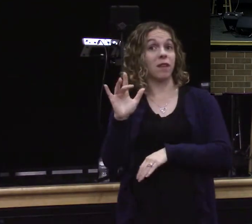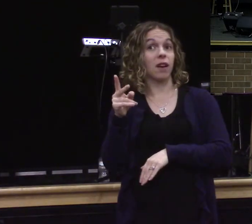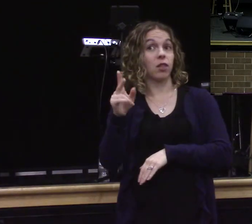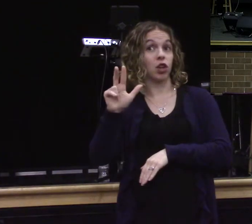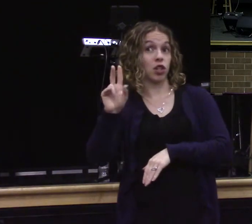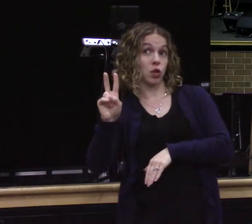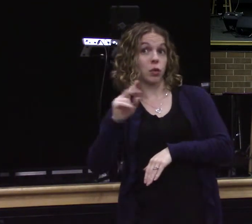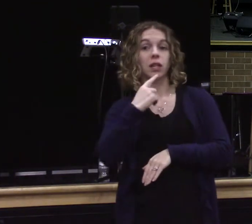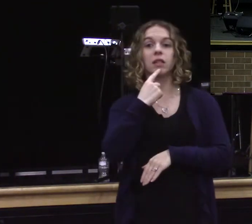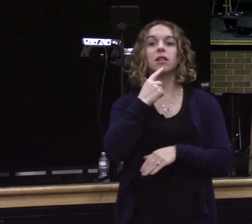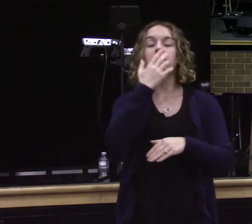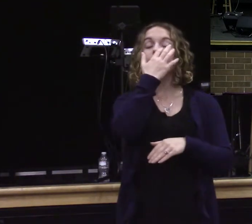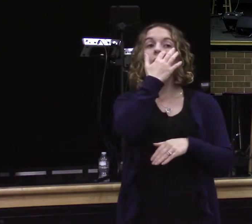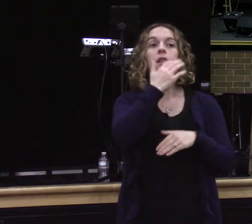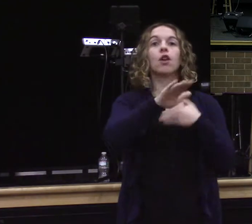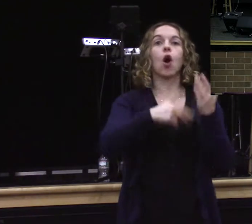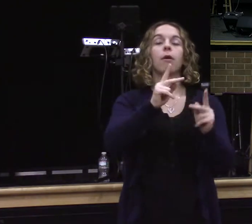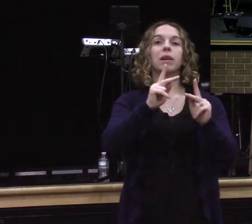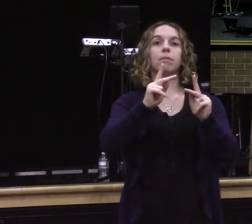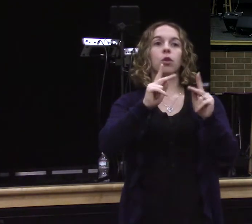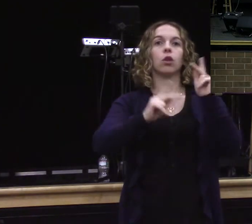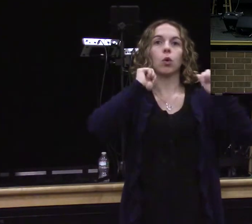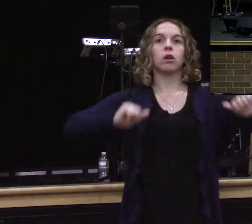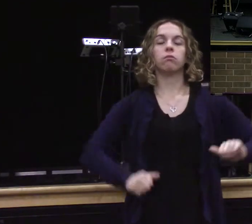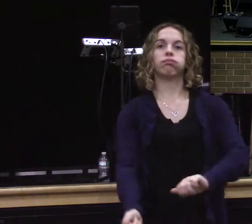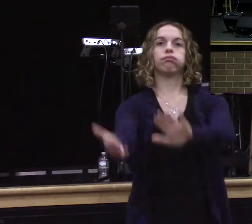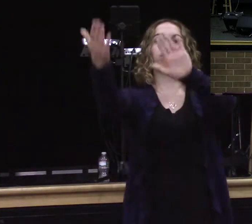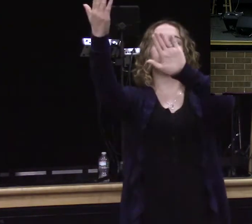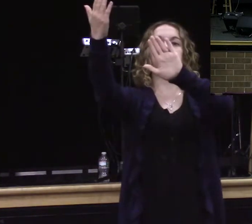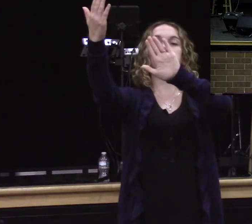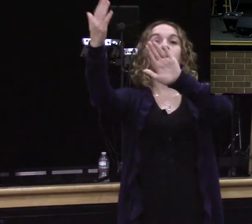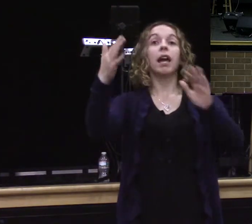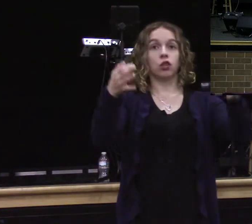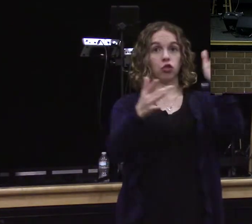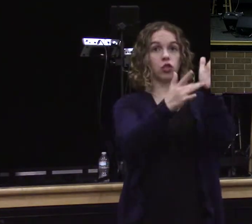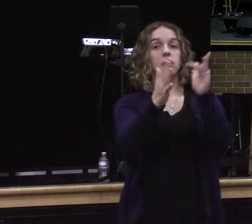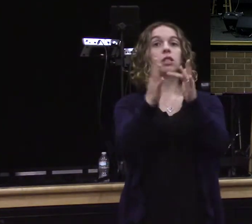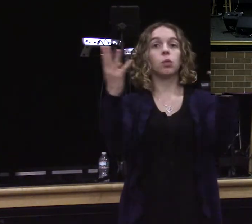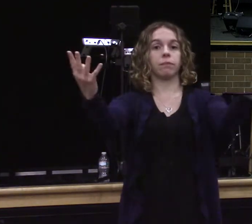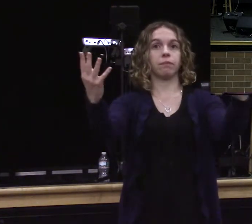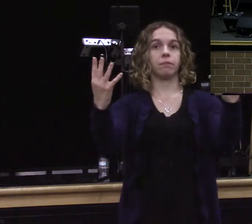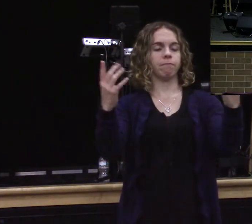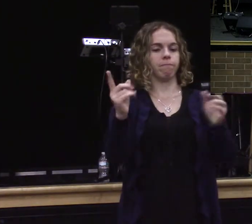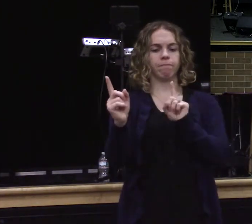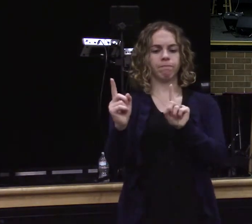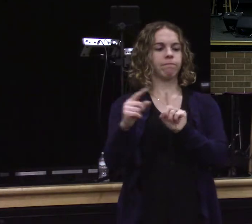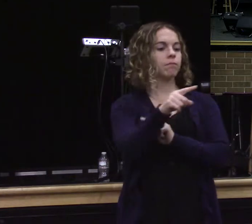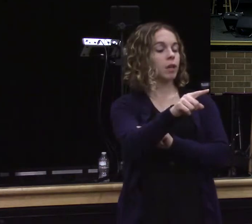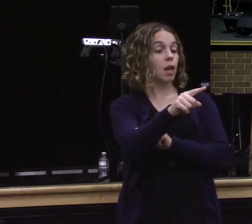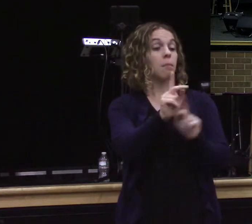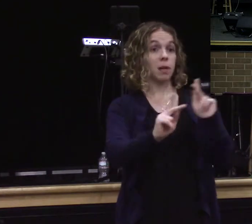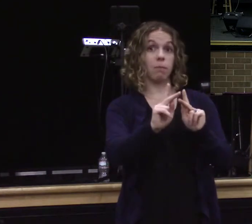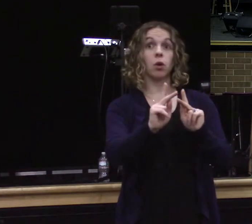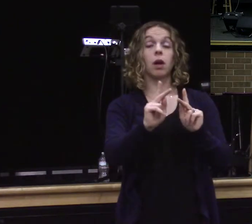will be gathered before him. And he will separate people one from another. As a shepherd separates the sheep and the goats. And he will put the